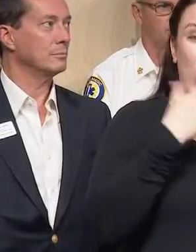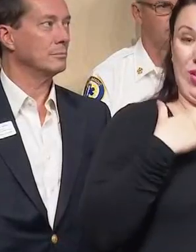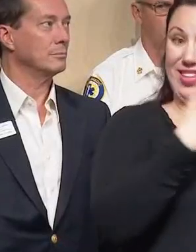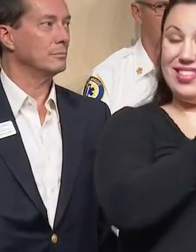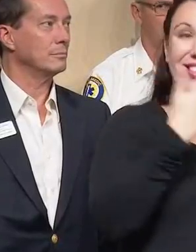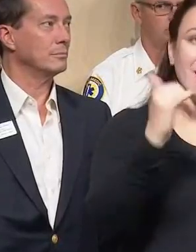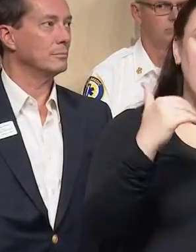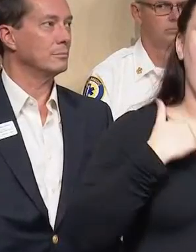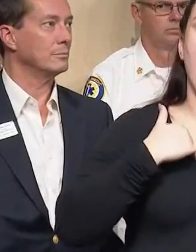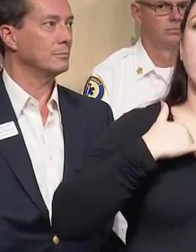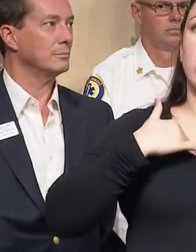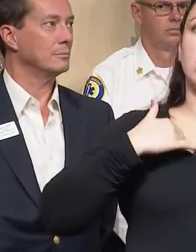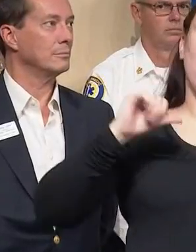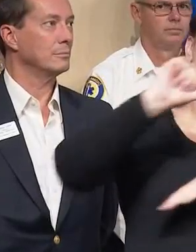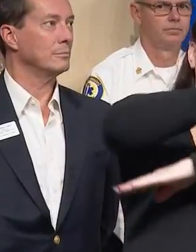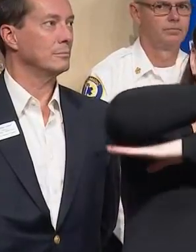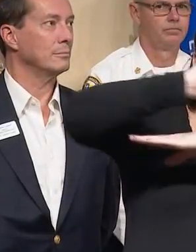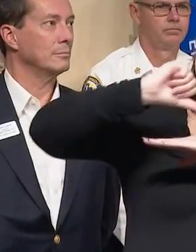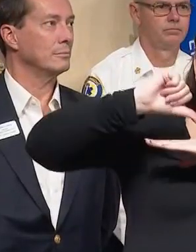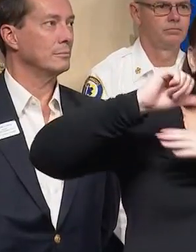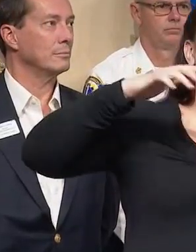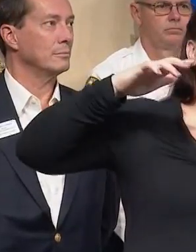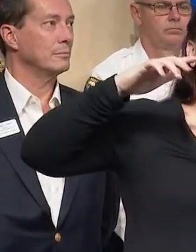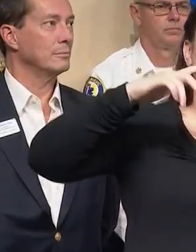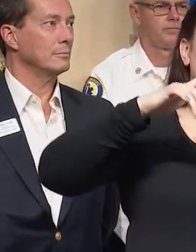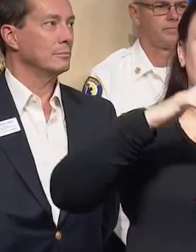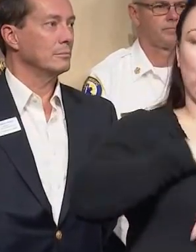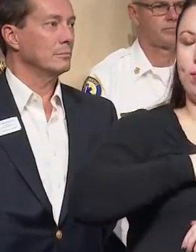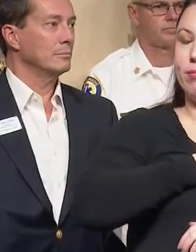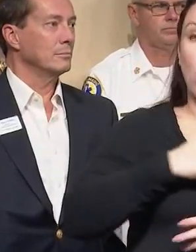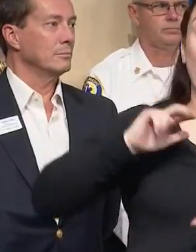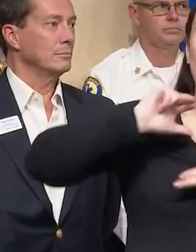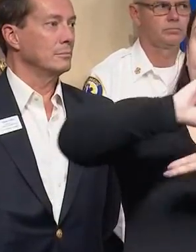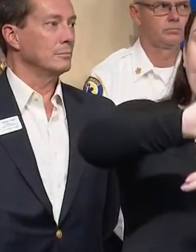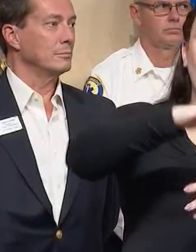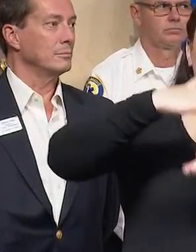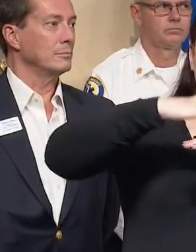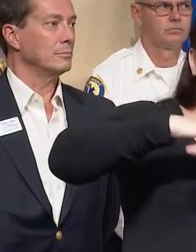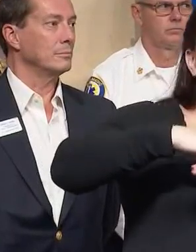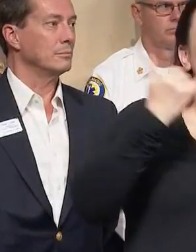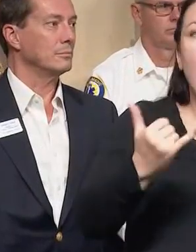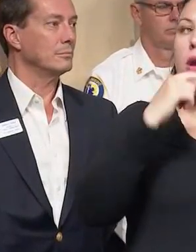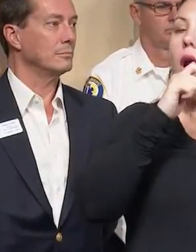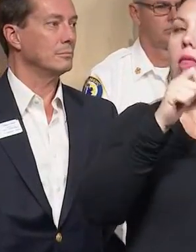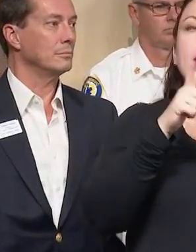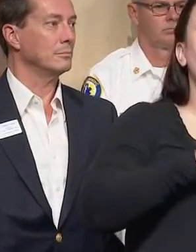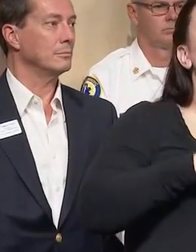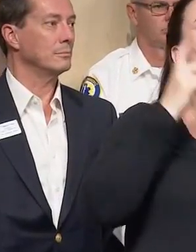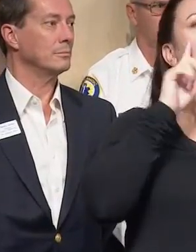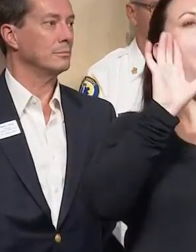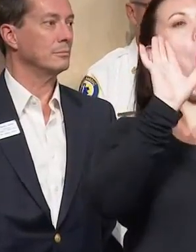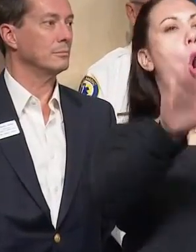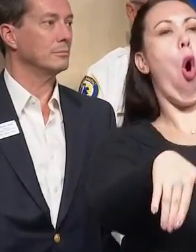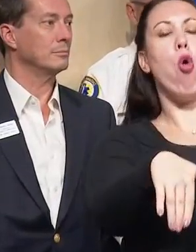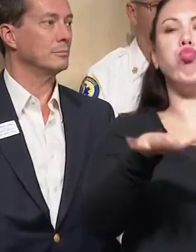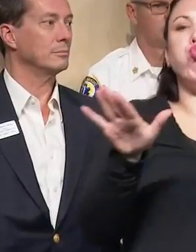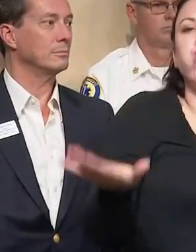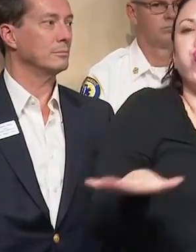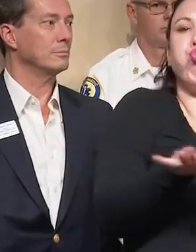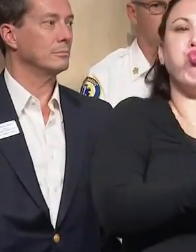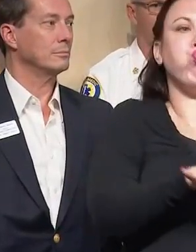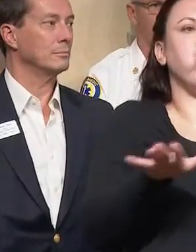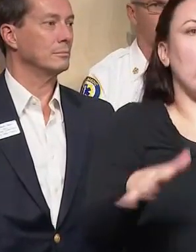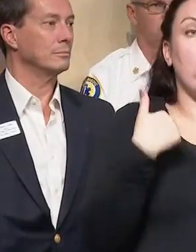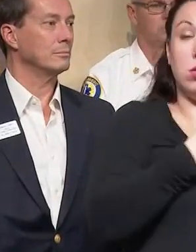a hurricane warning for all of Saint Johns County. This is not the time to get casual or lower our guard as we